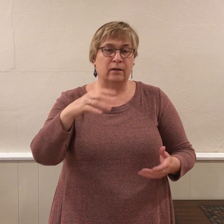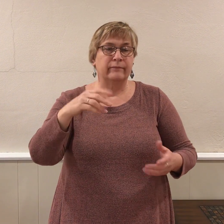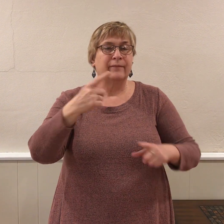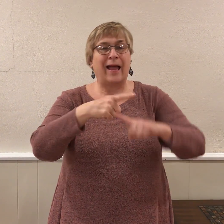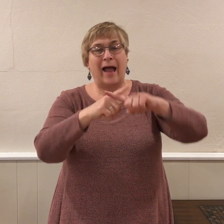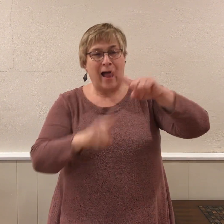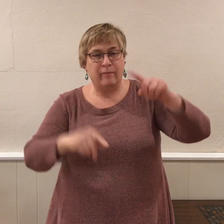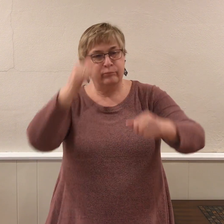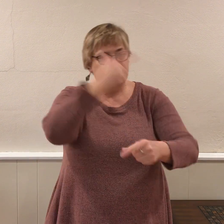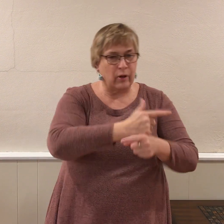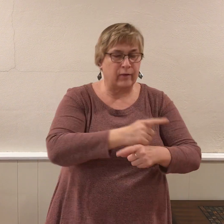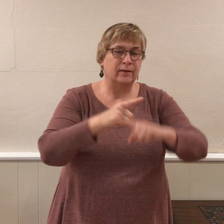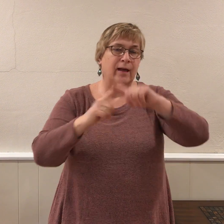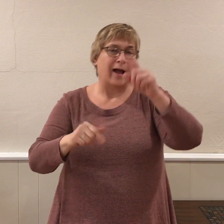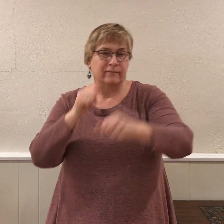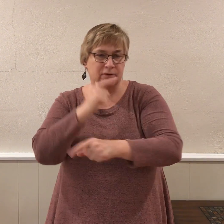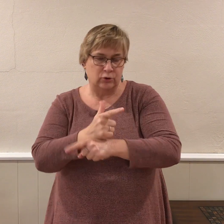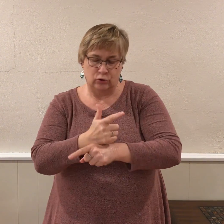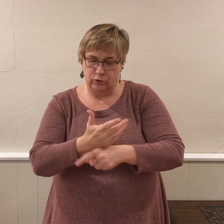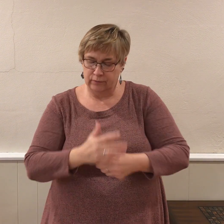Half, half brother, half sister.